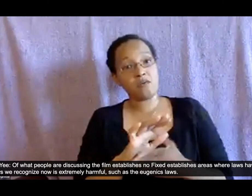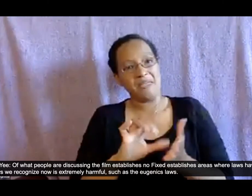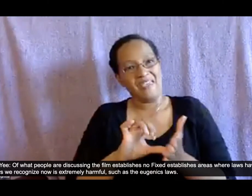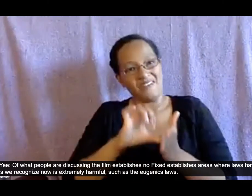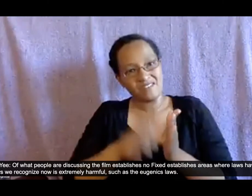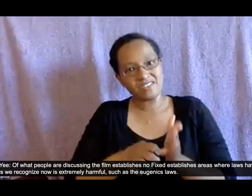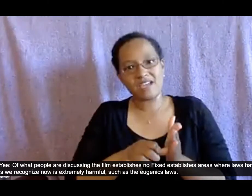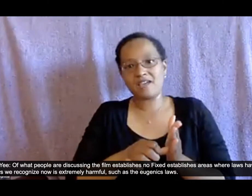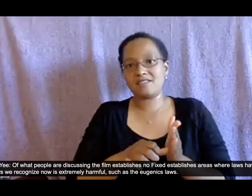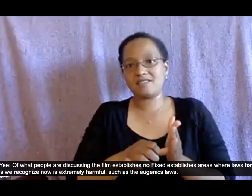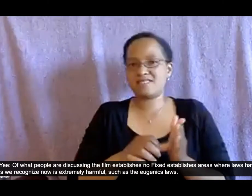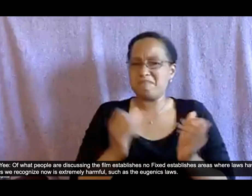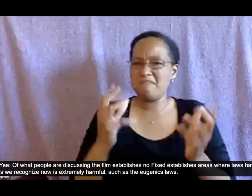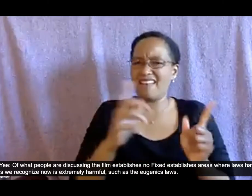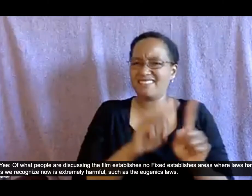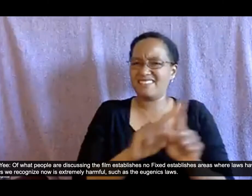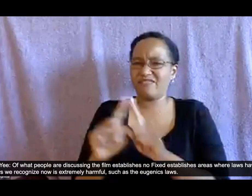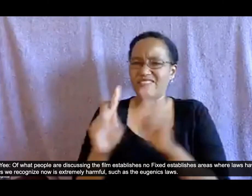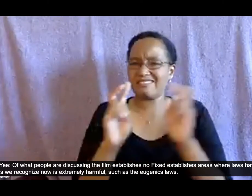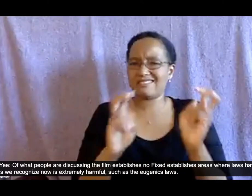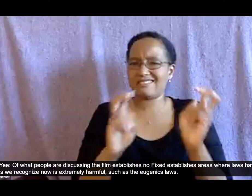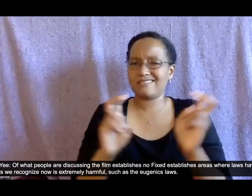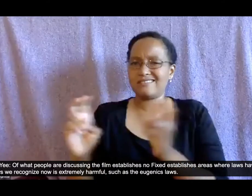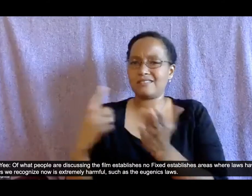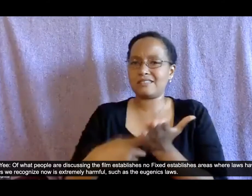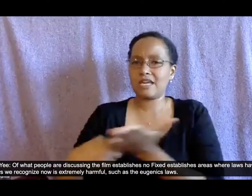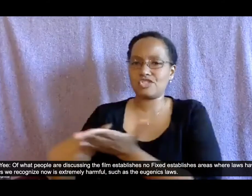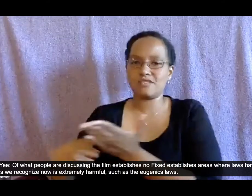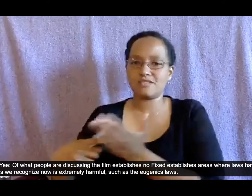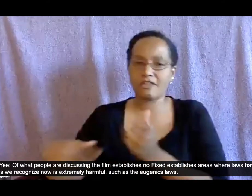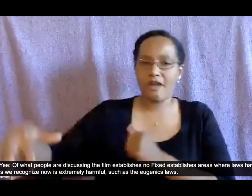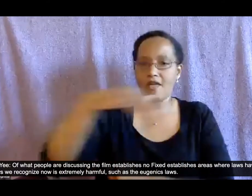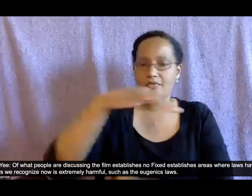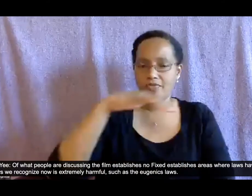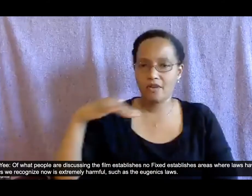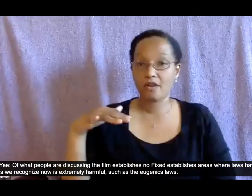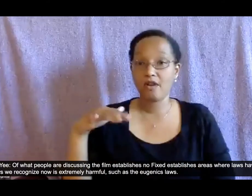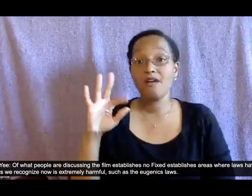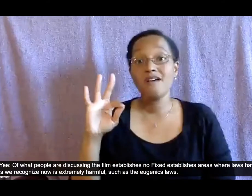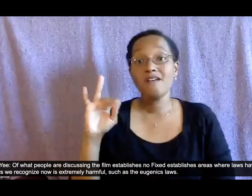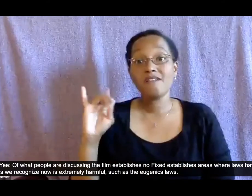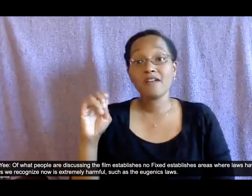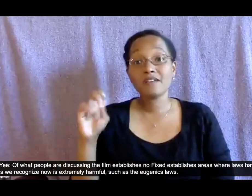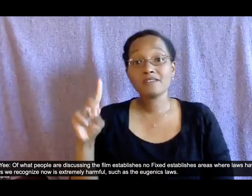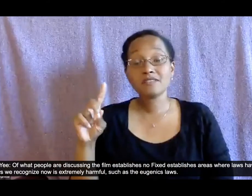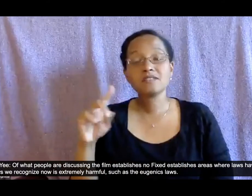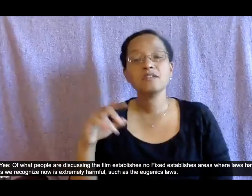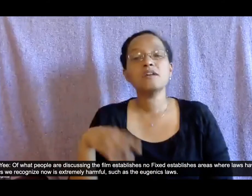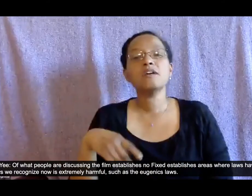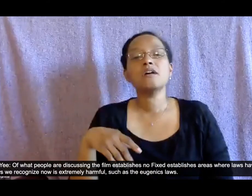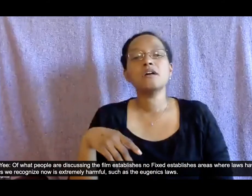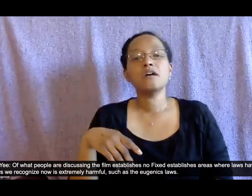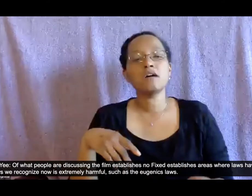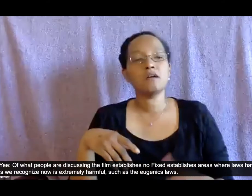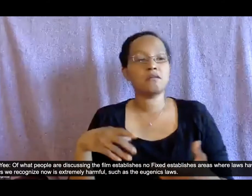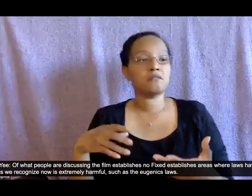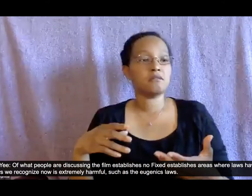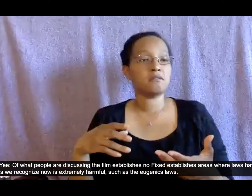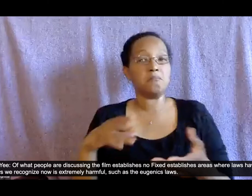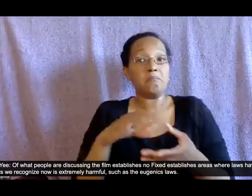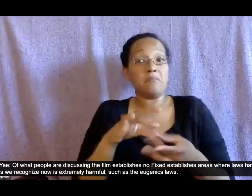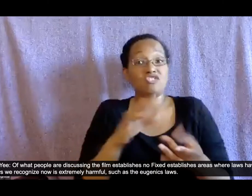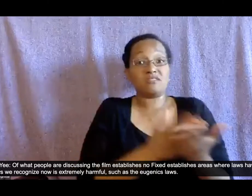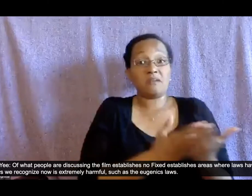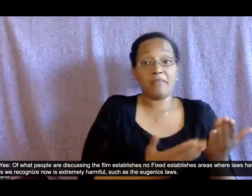established you know fixed establishes areas where laws have been enacted in ways we recognize now is extremely harmful